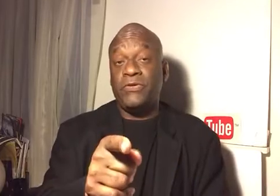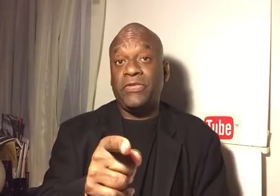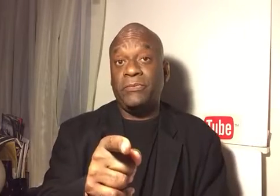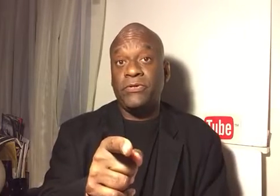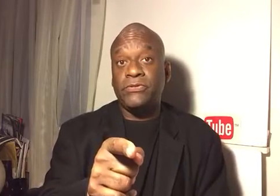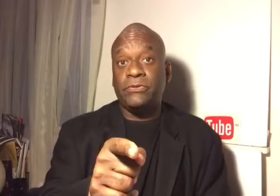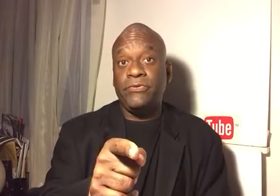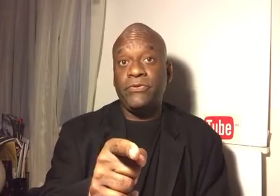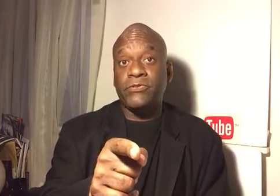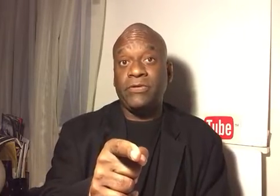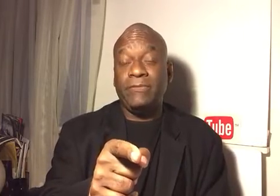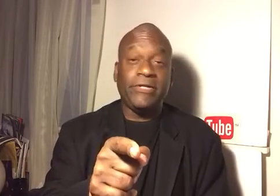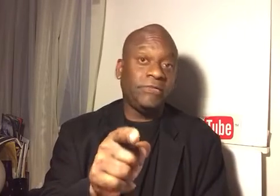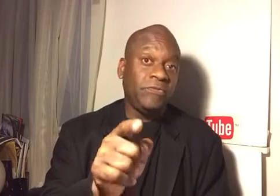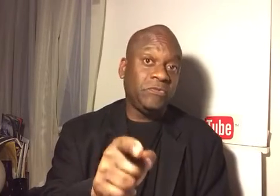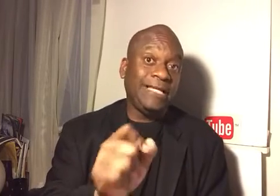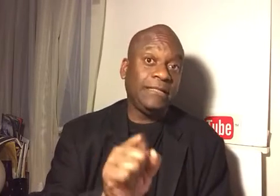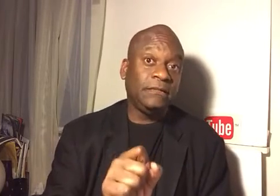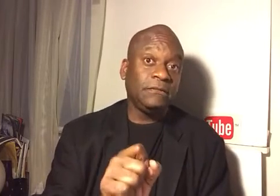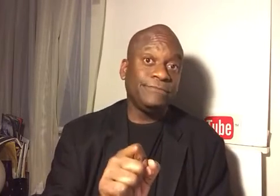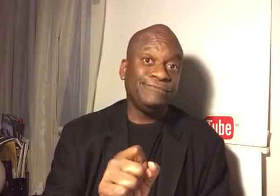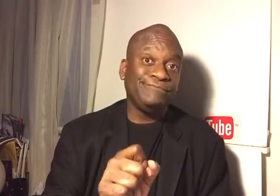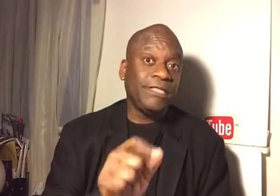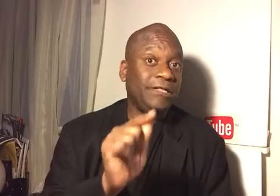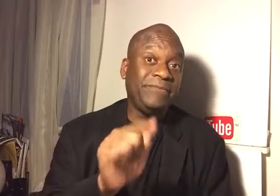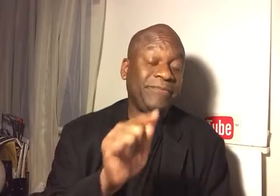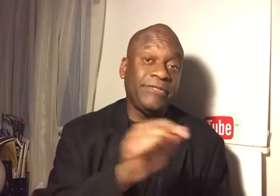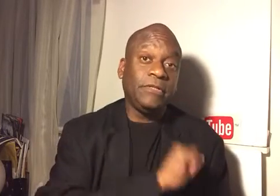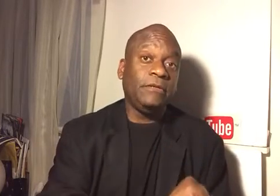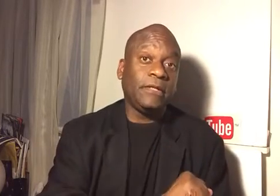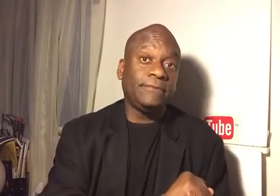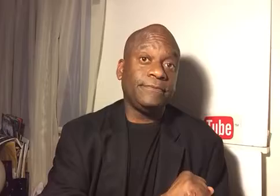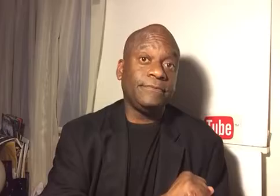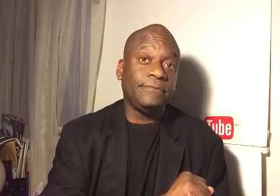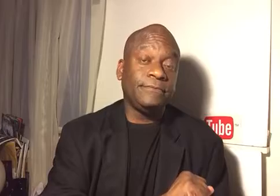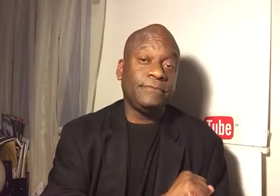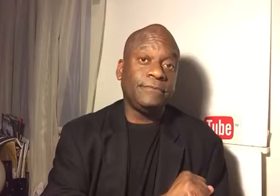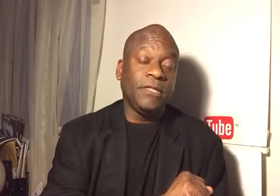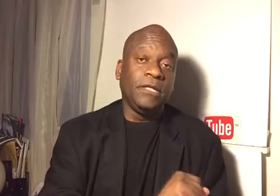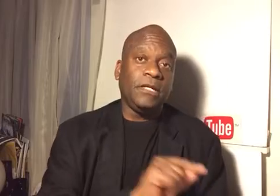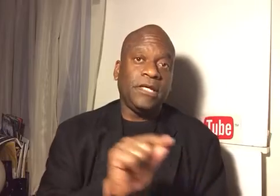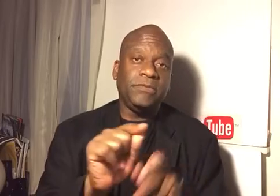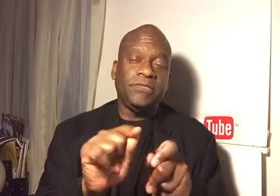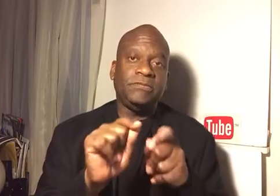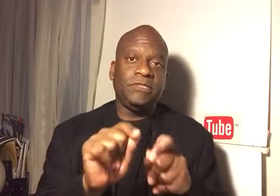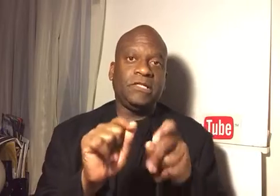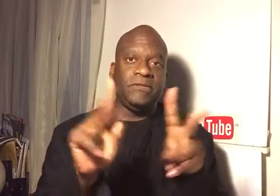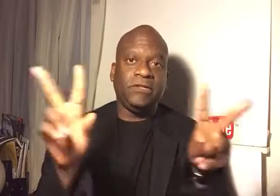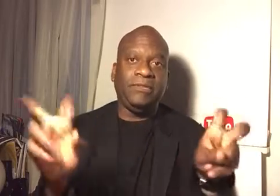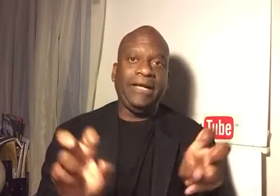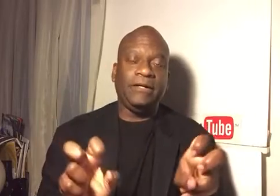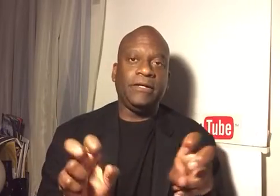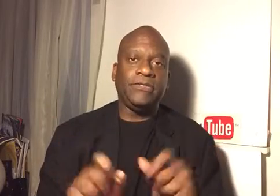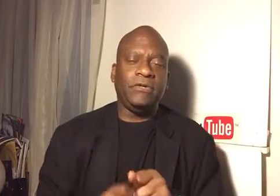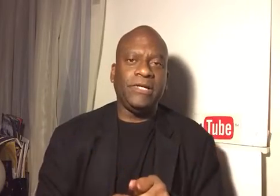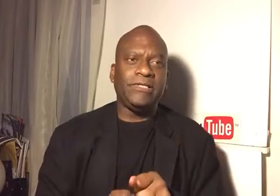you know that the personal computer was created by someone who was black? A lot of people didn't know that. And when someone talks about their black card, it's always